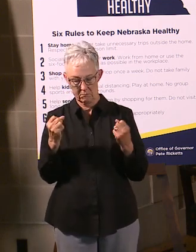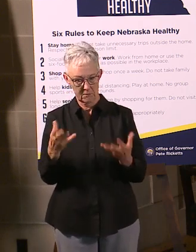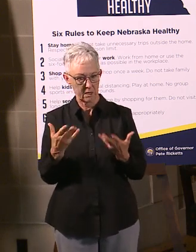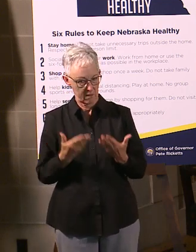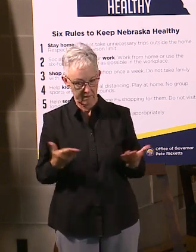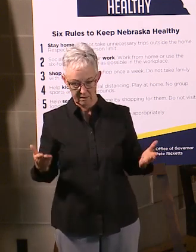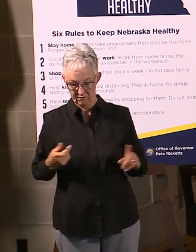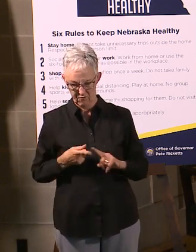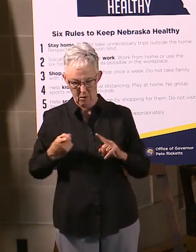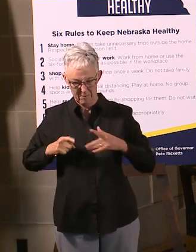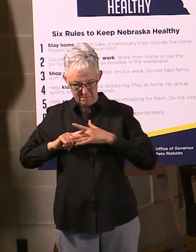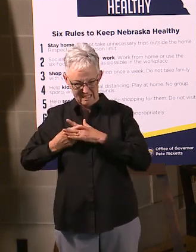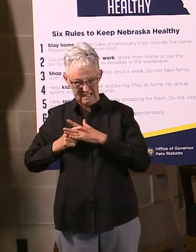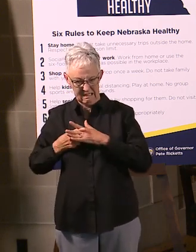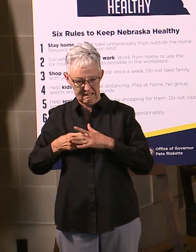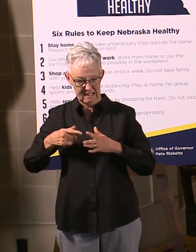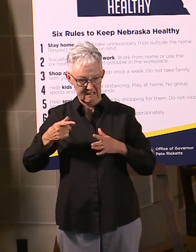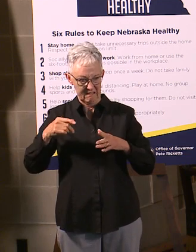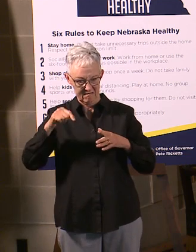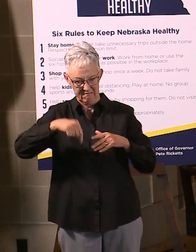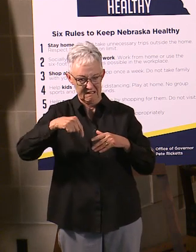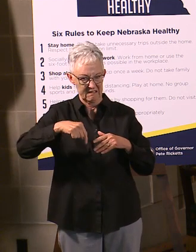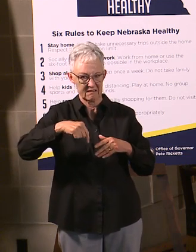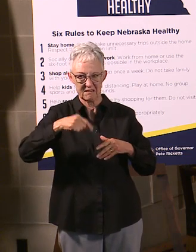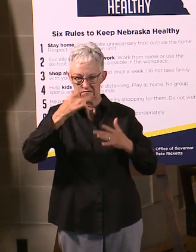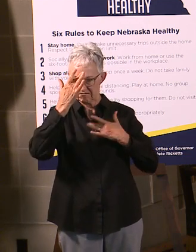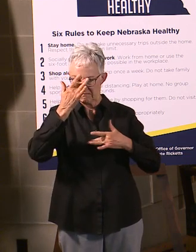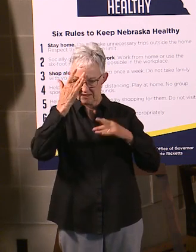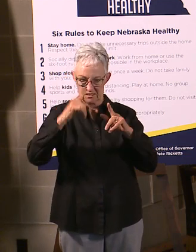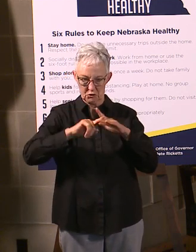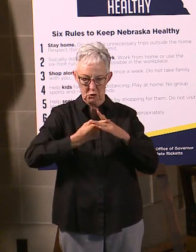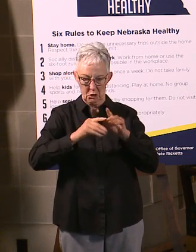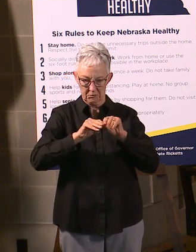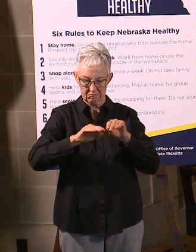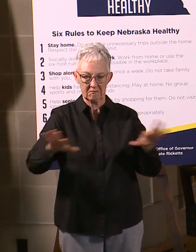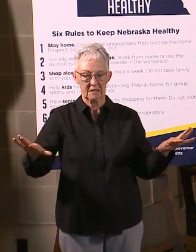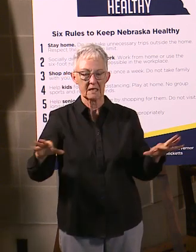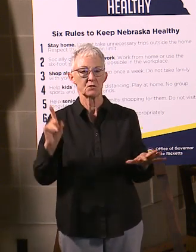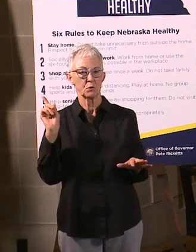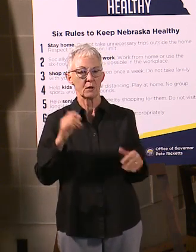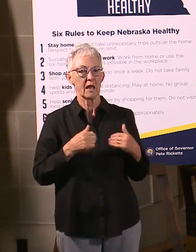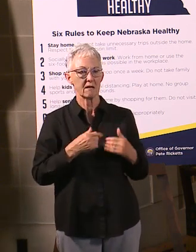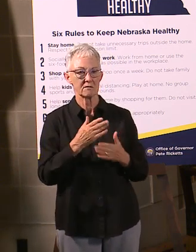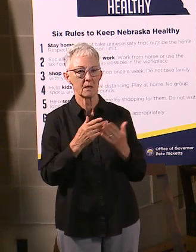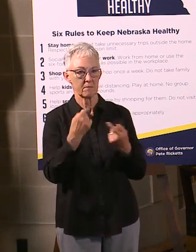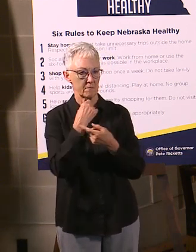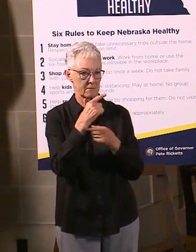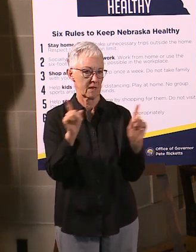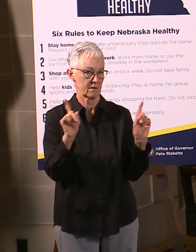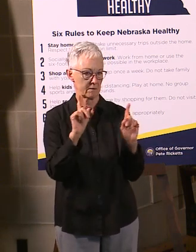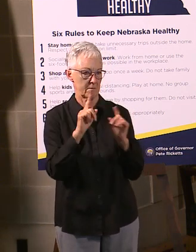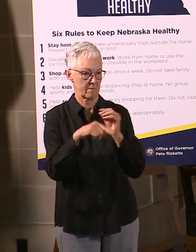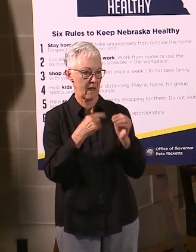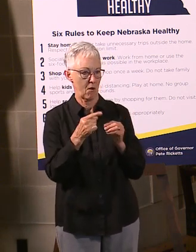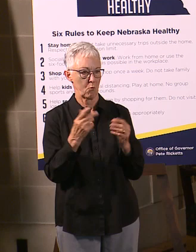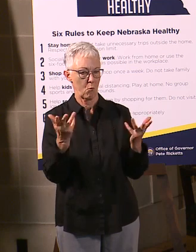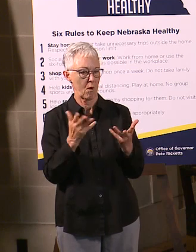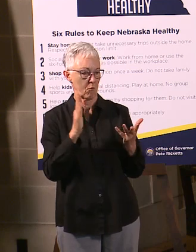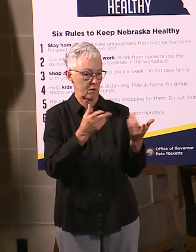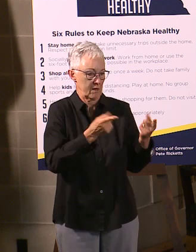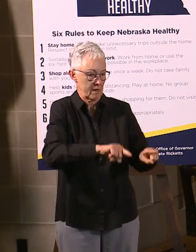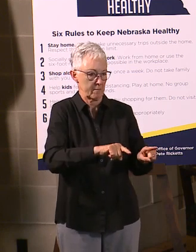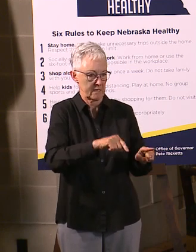to be able to address it. He's got some important announcements that he's going to be making with regard to how he's thinking about this summer and next fall.